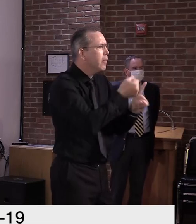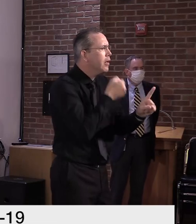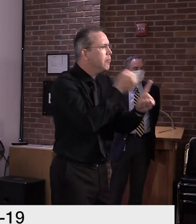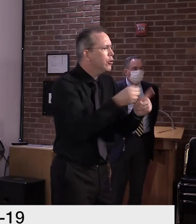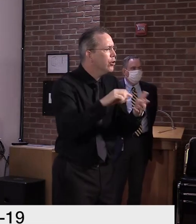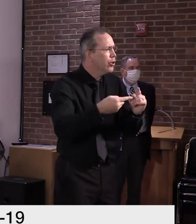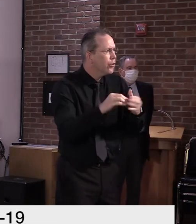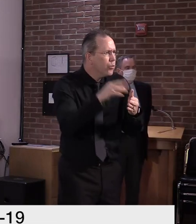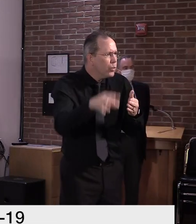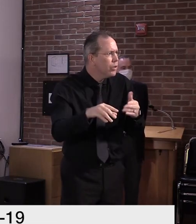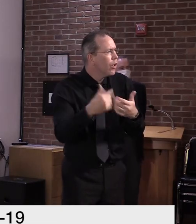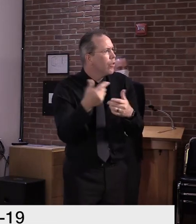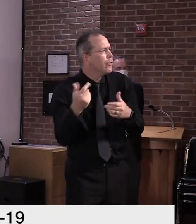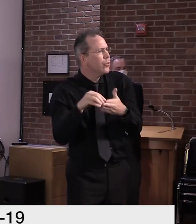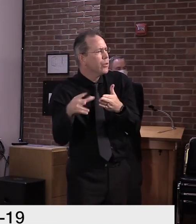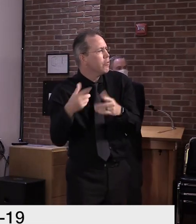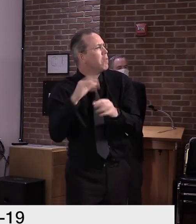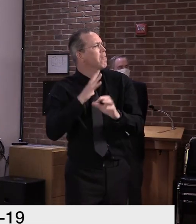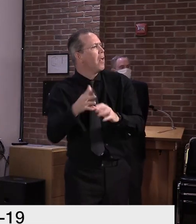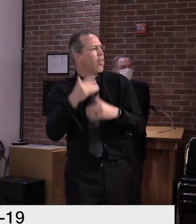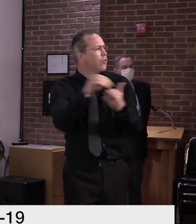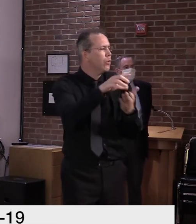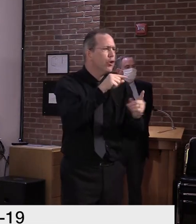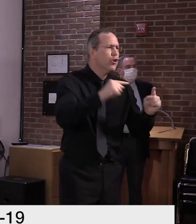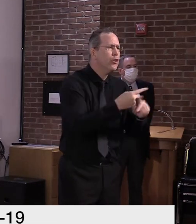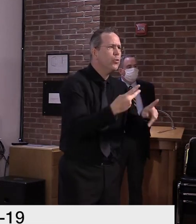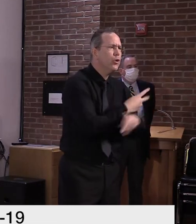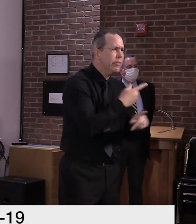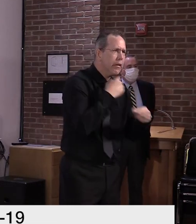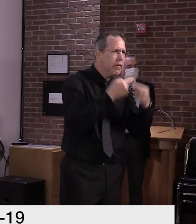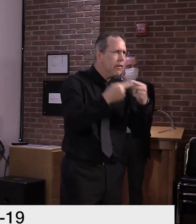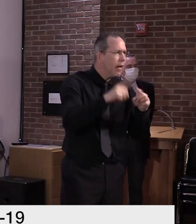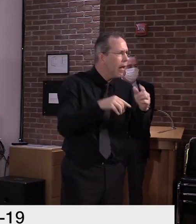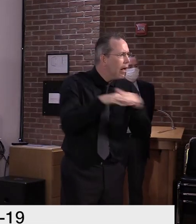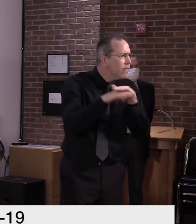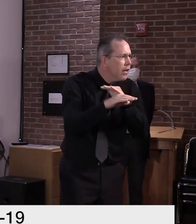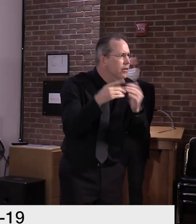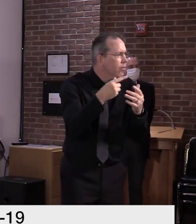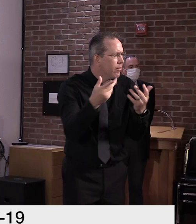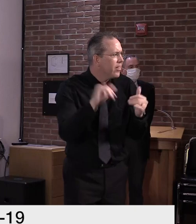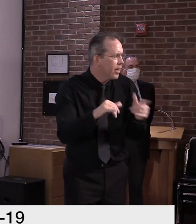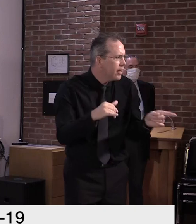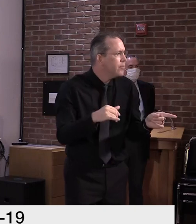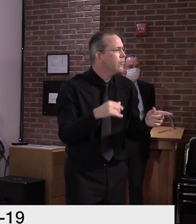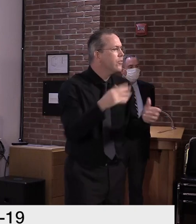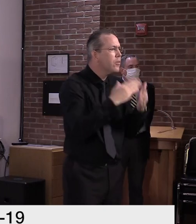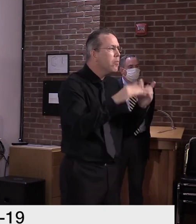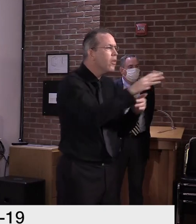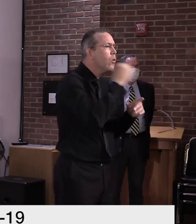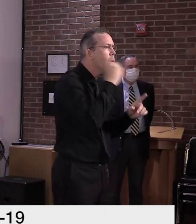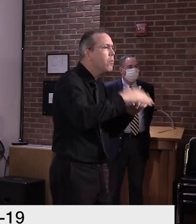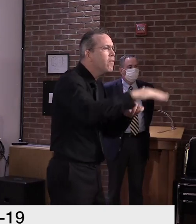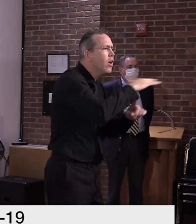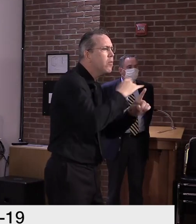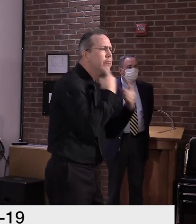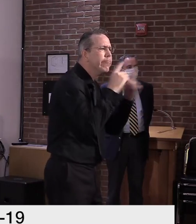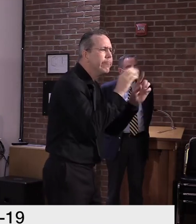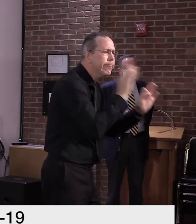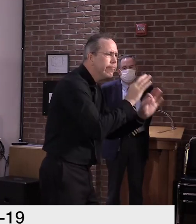exist based on differences in kids needs, their home environments, and countless other variables.